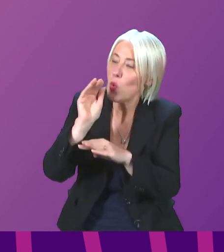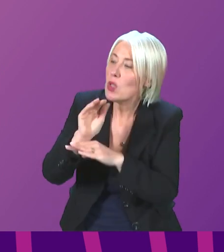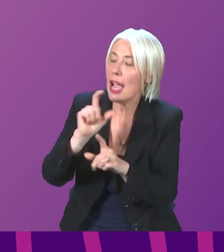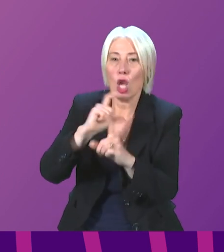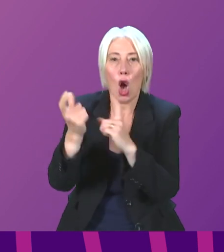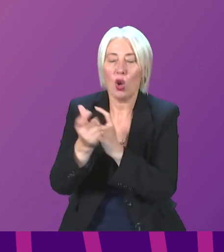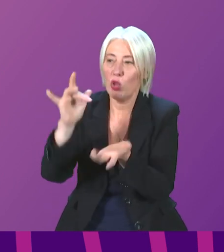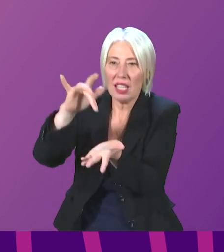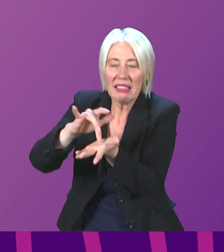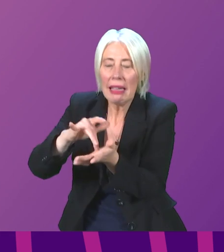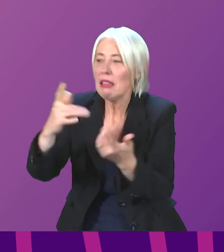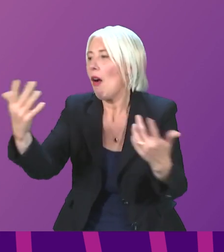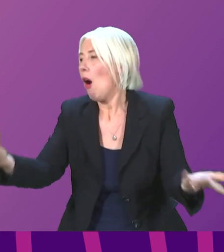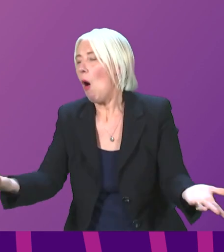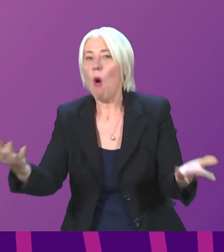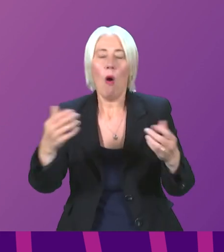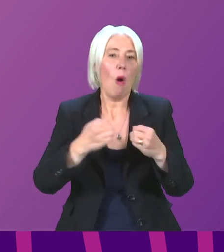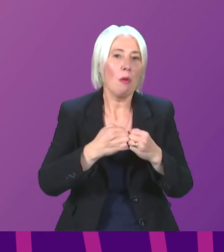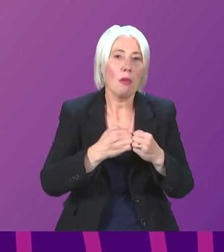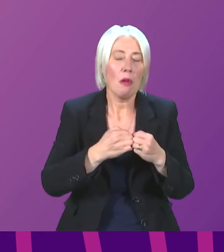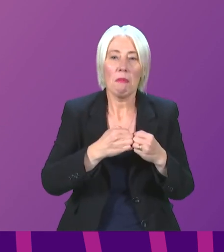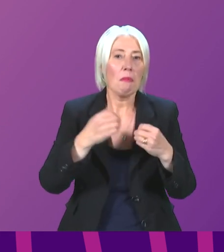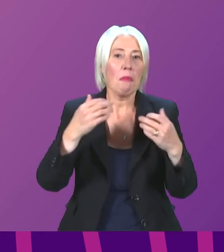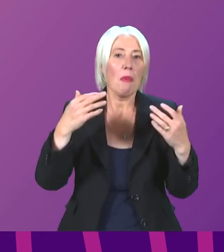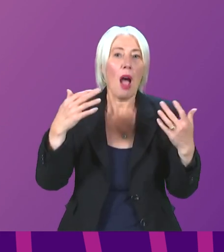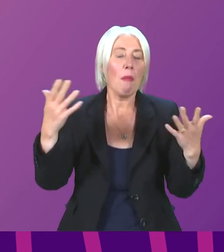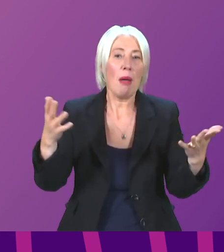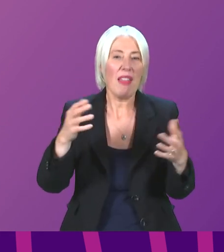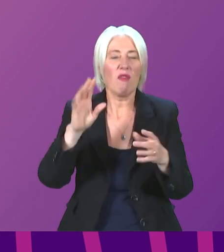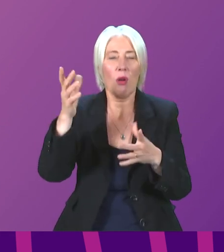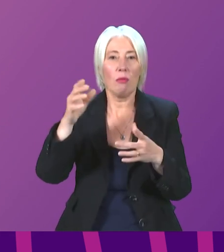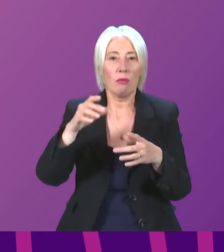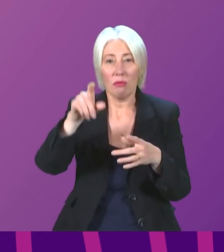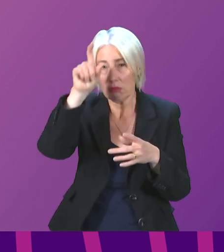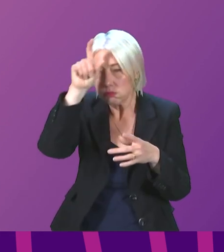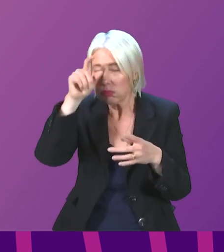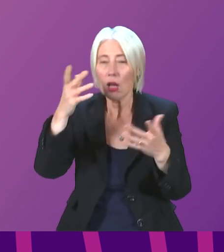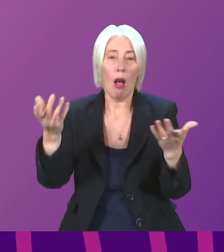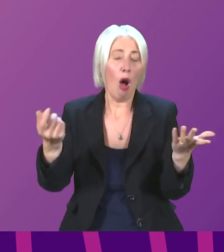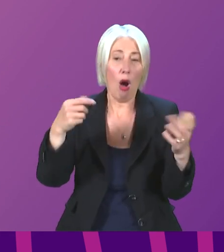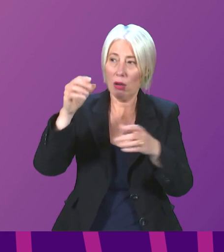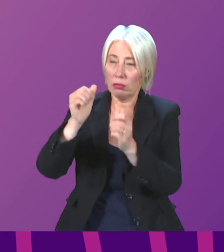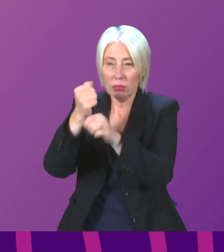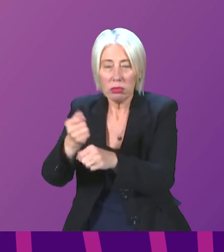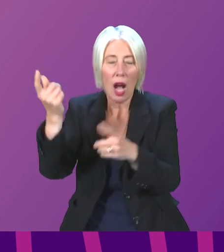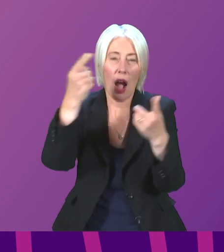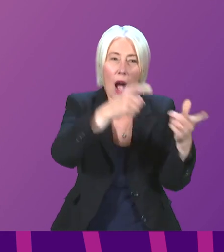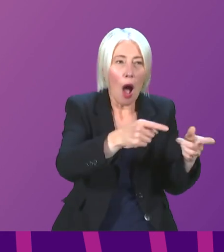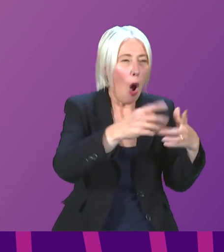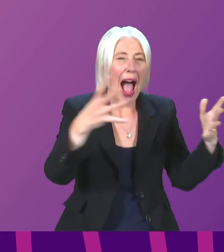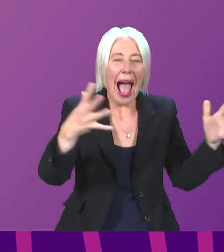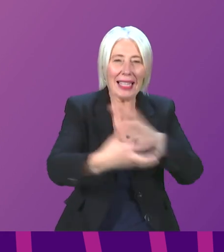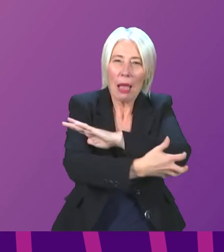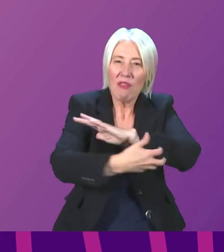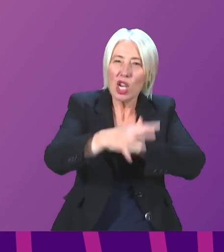facilities outside of we know they've been deployed previously in the gudwara and the mosques and areas of high deprivation. And they've